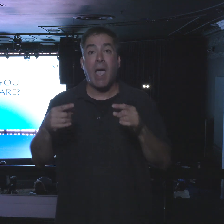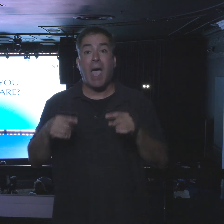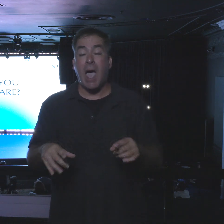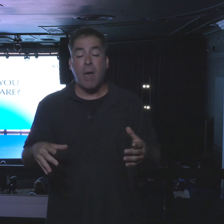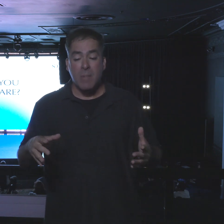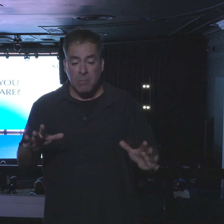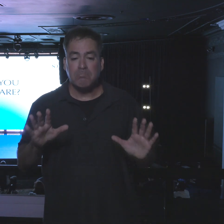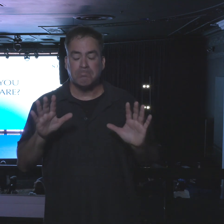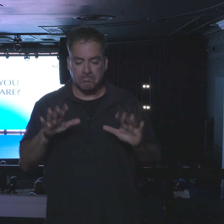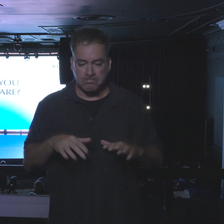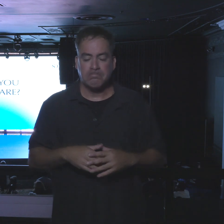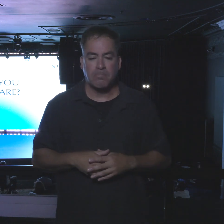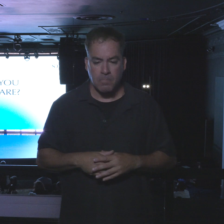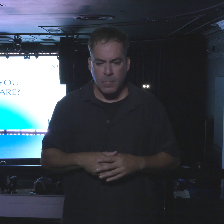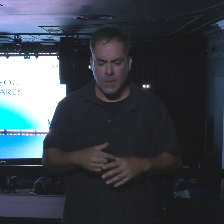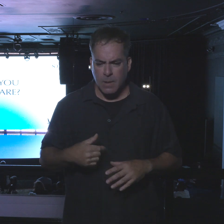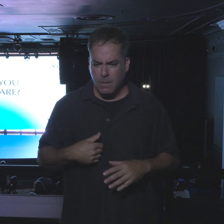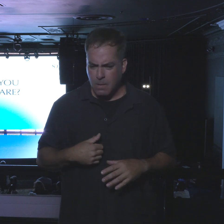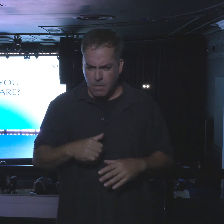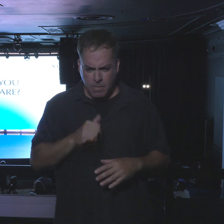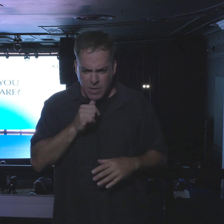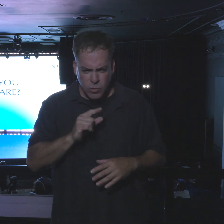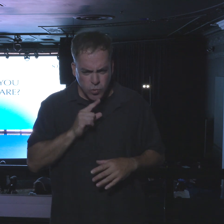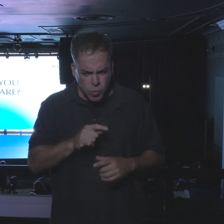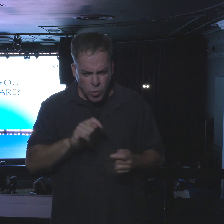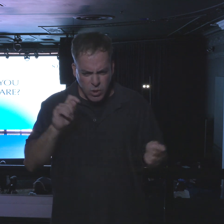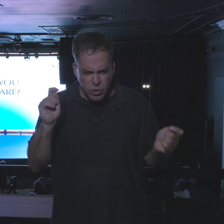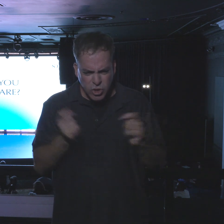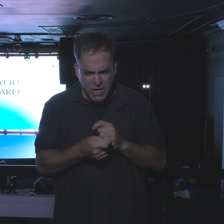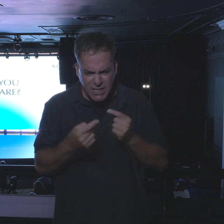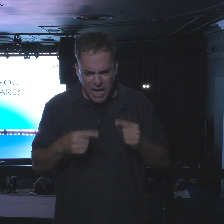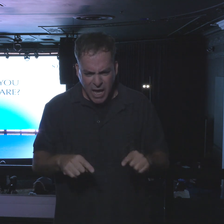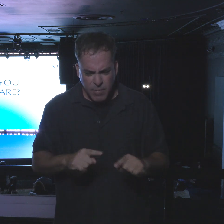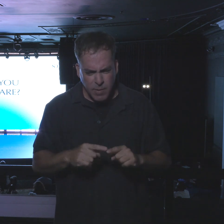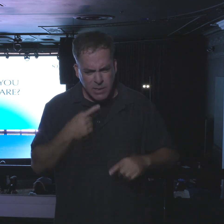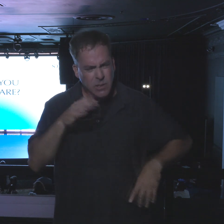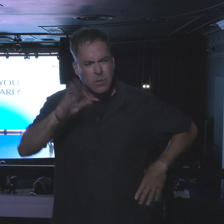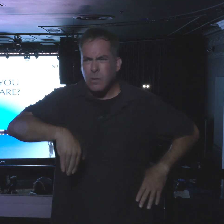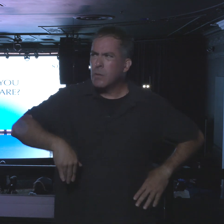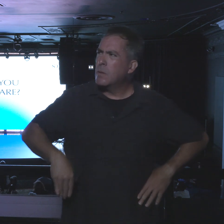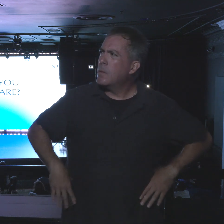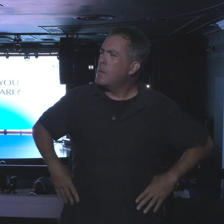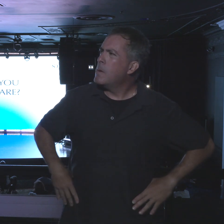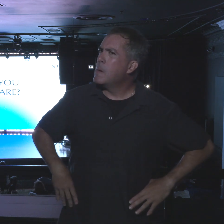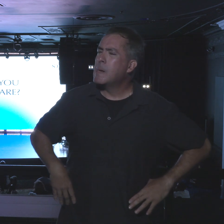I don't know what happened, but I said, wait a minute.